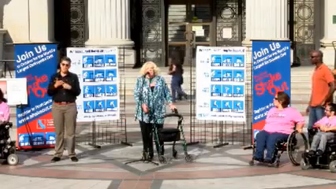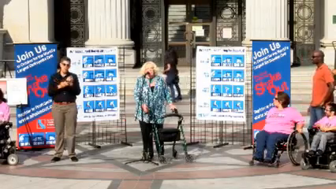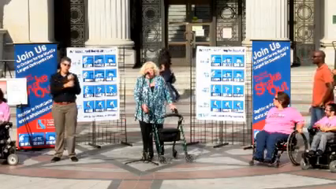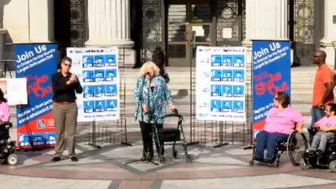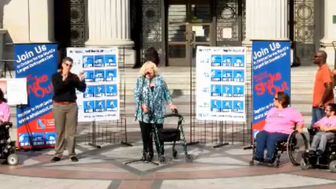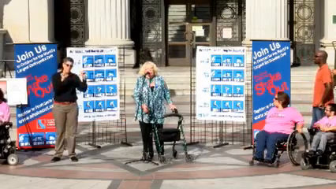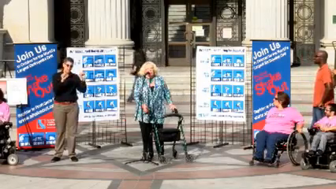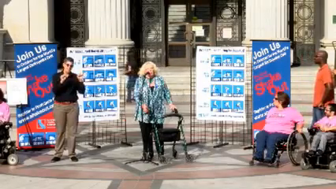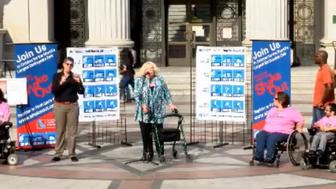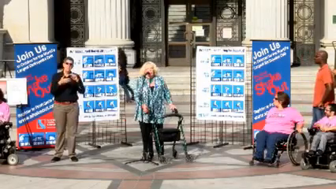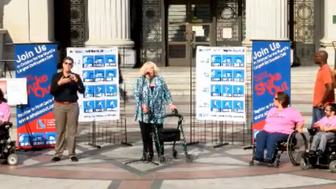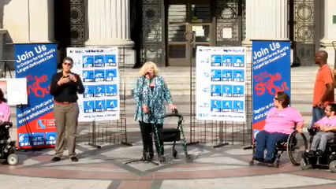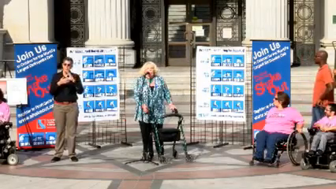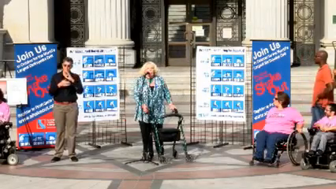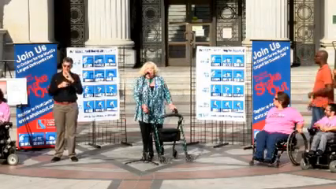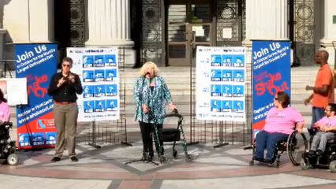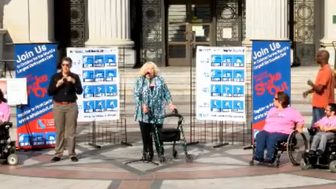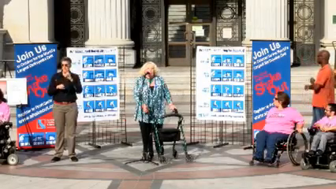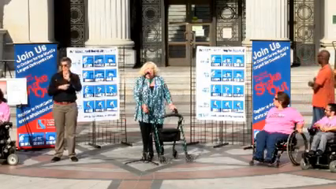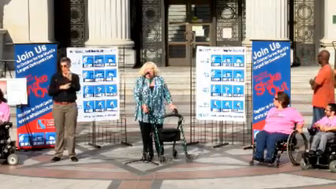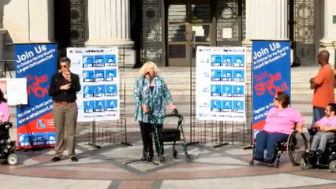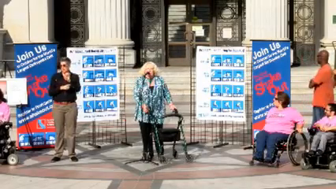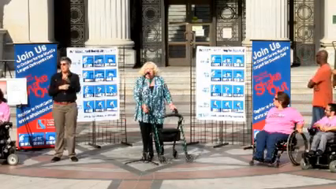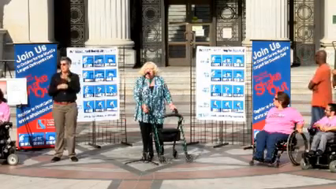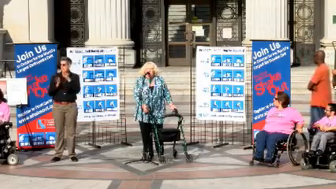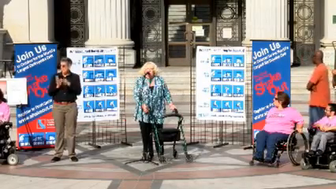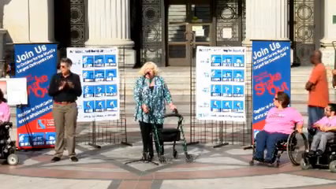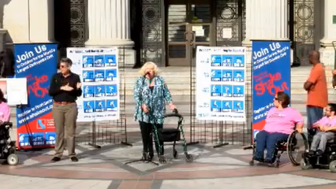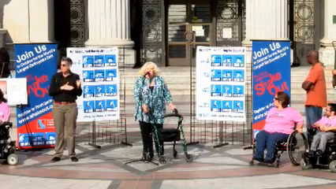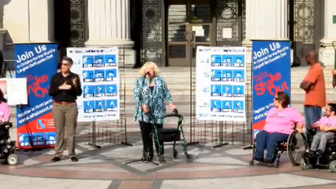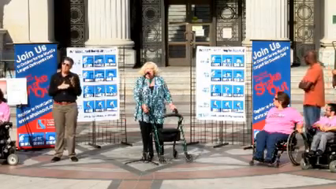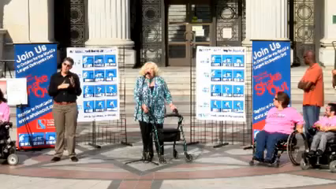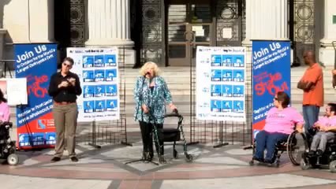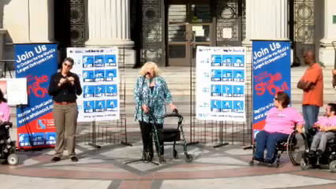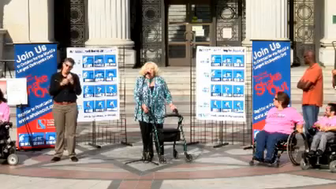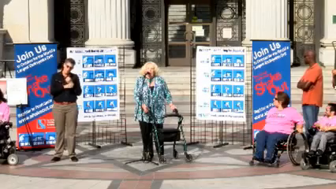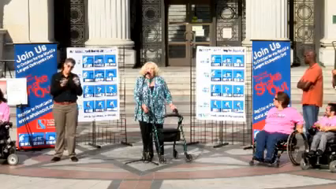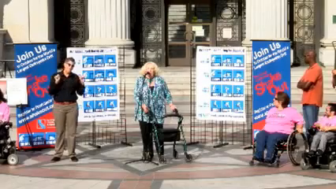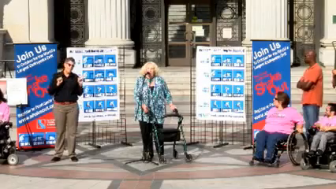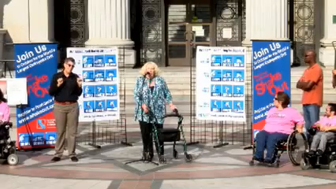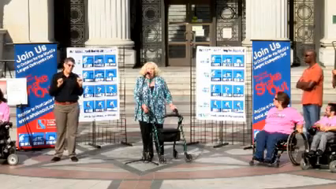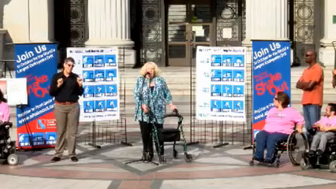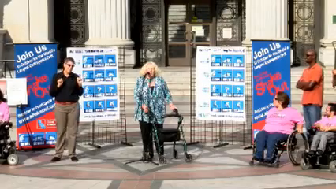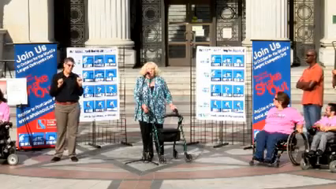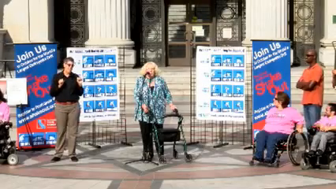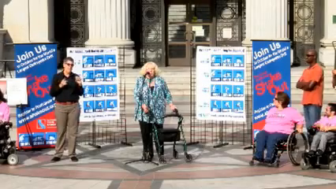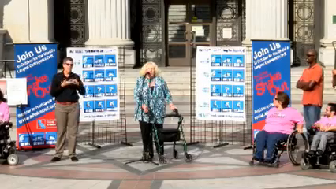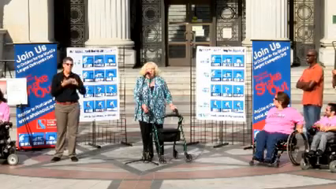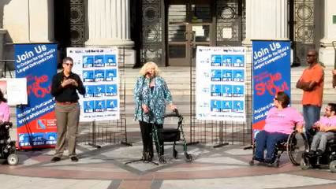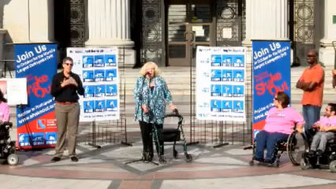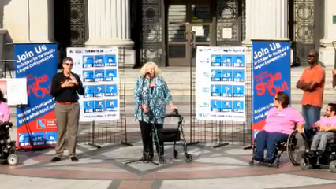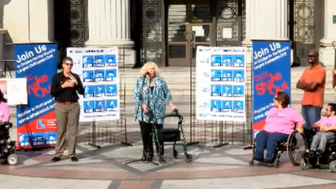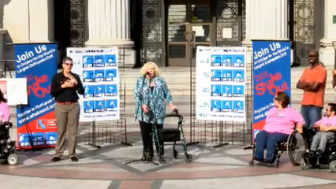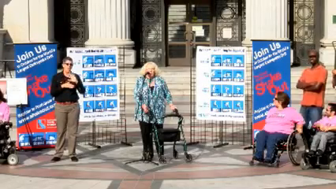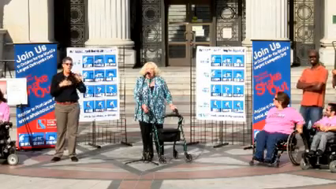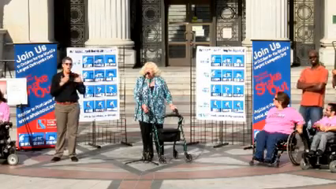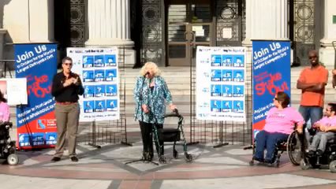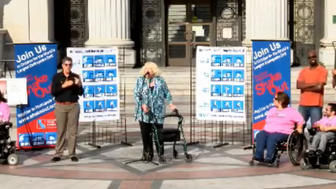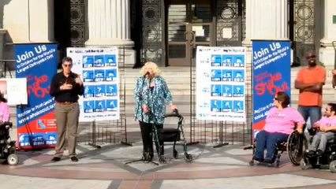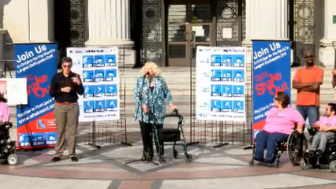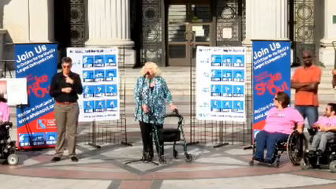emergency preparedness. Those areas of rescue are where we are all supposed to go